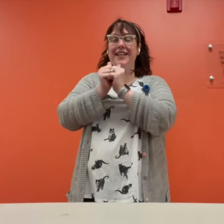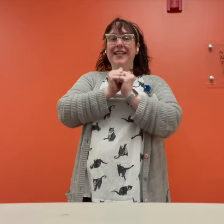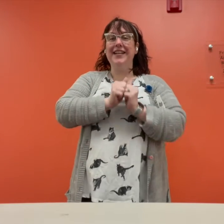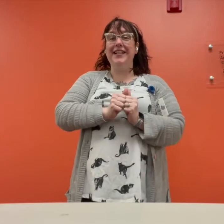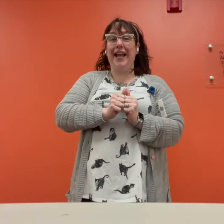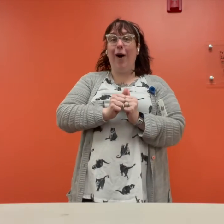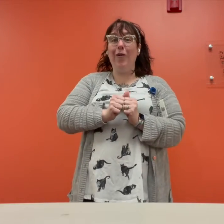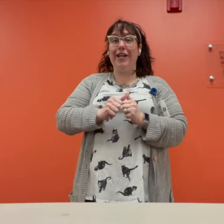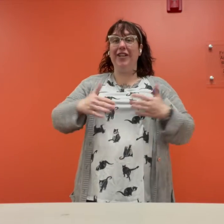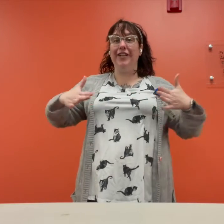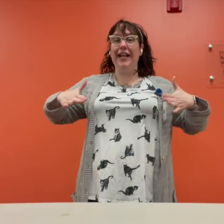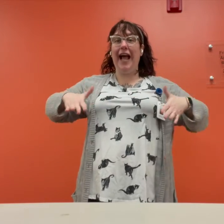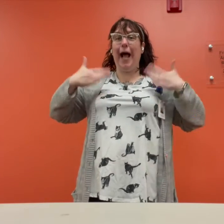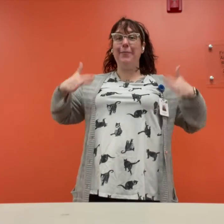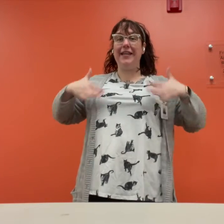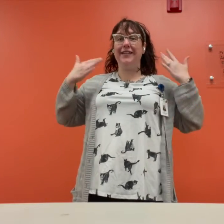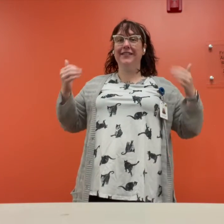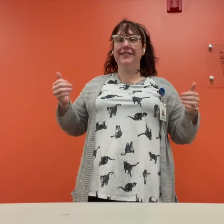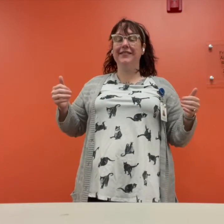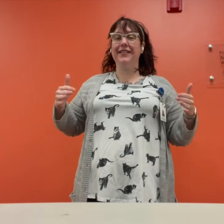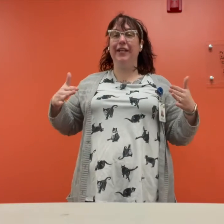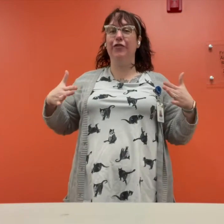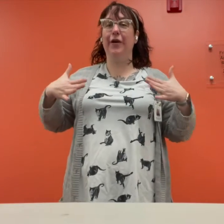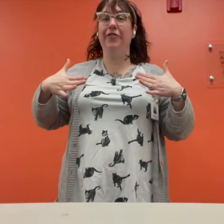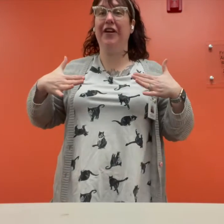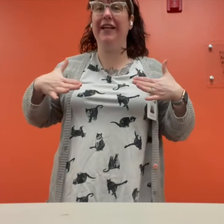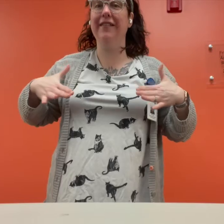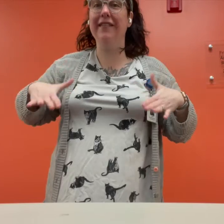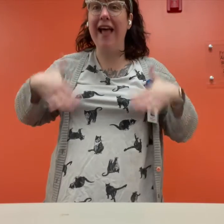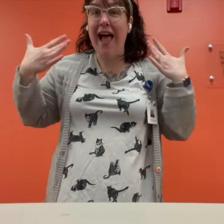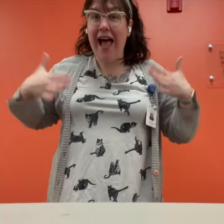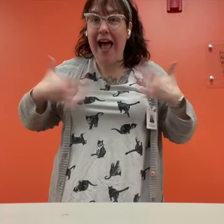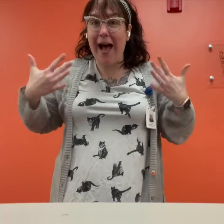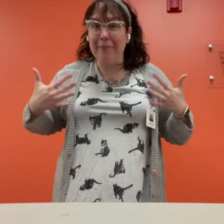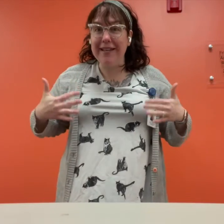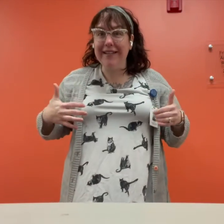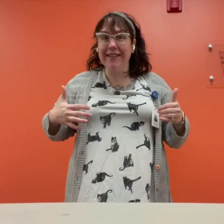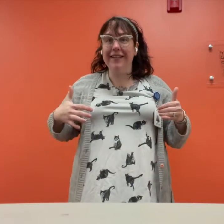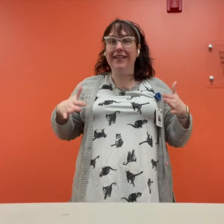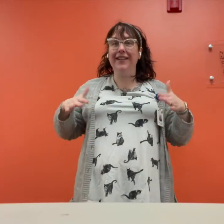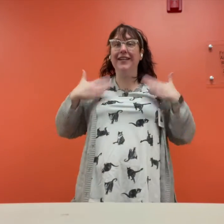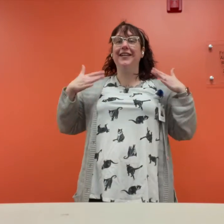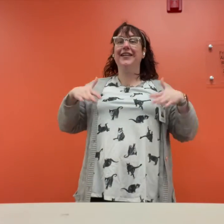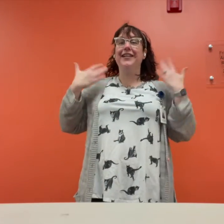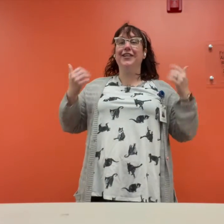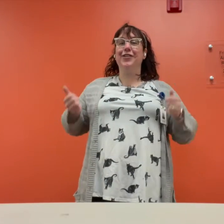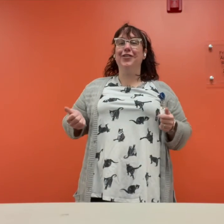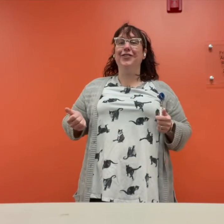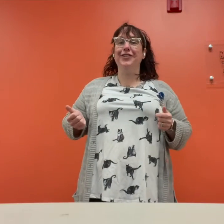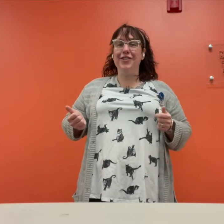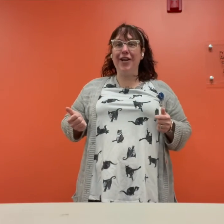Now we're going to learn happy. Can you do that with your hands? Happy. Good job.